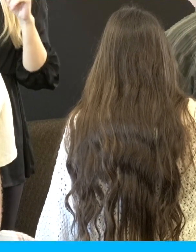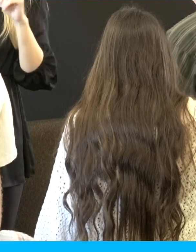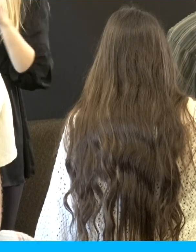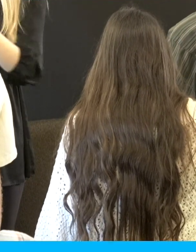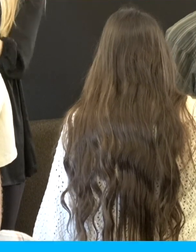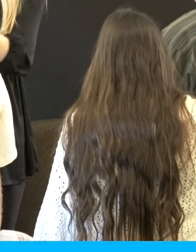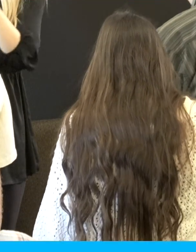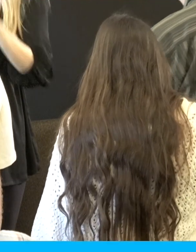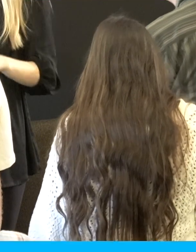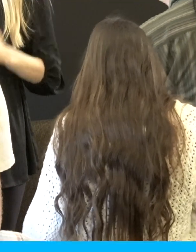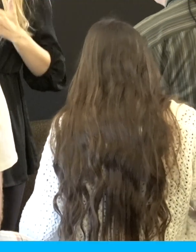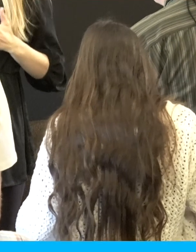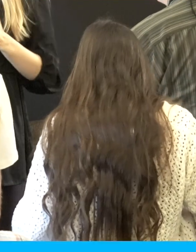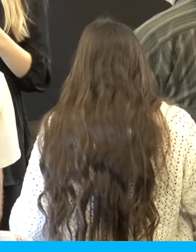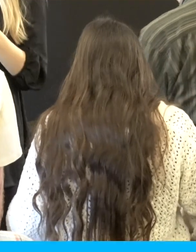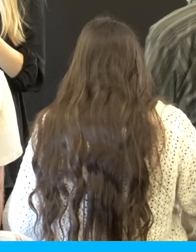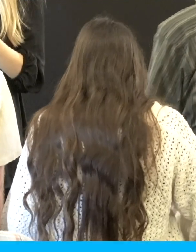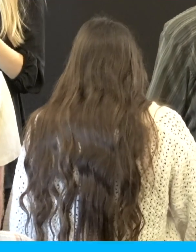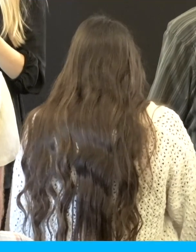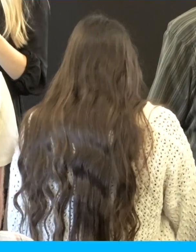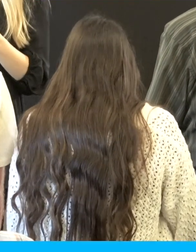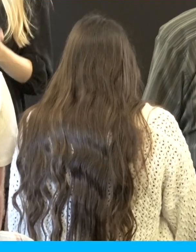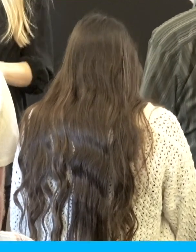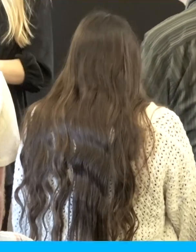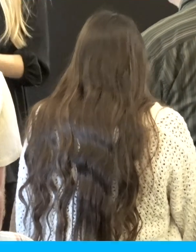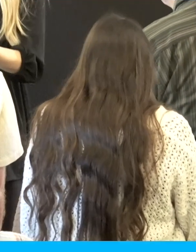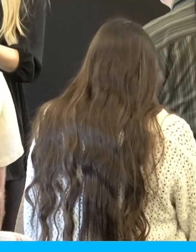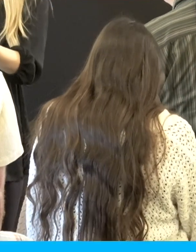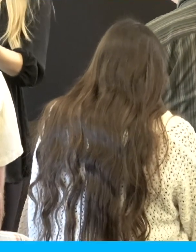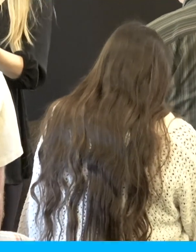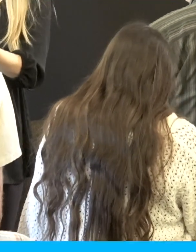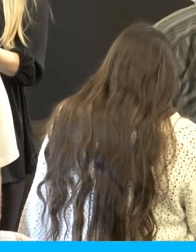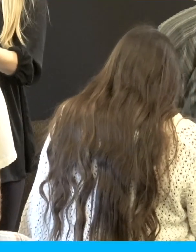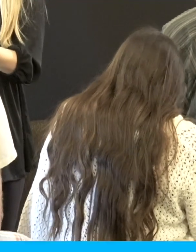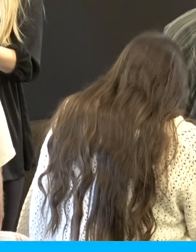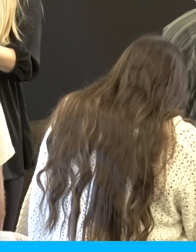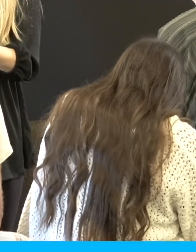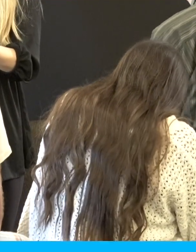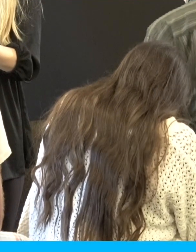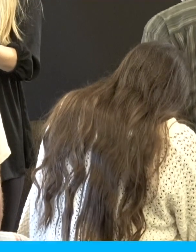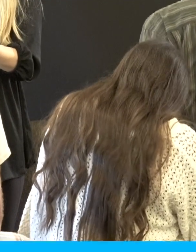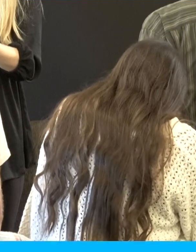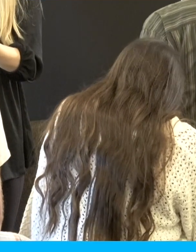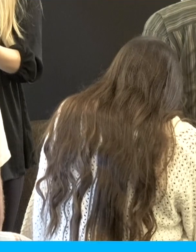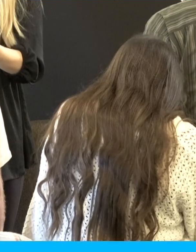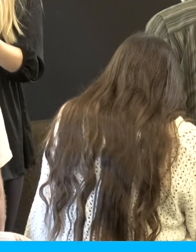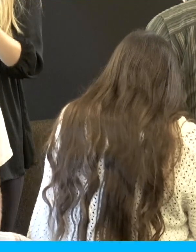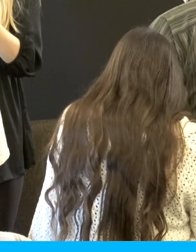tell us in Romans 10 if they'll do that right where they stand. They will be saved. And to any who receives them, to them